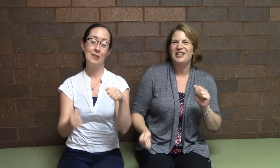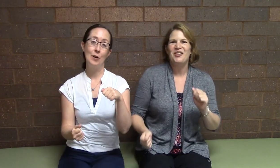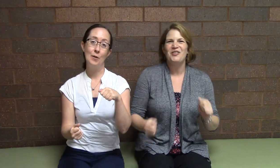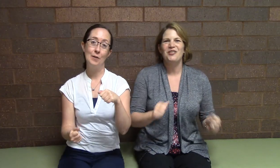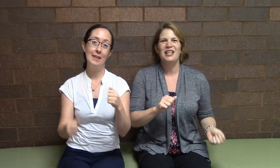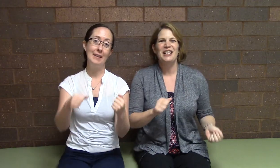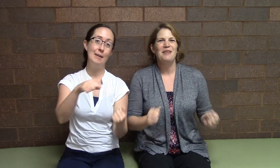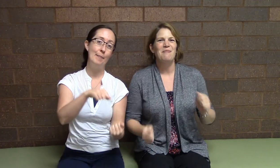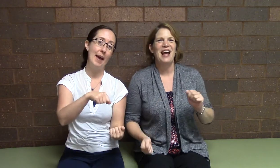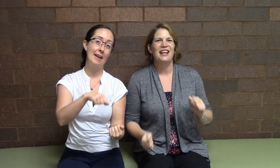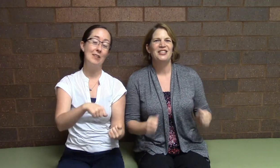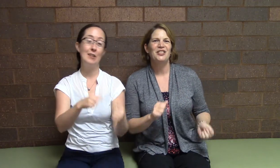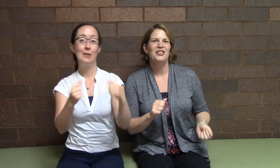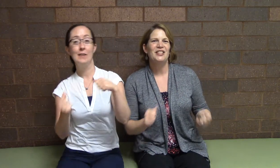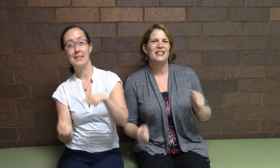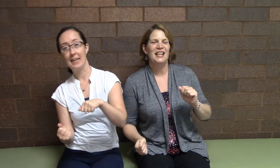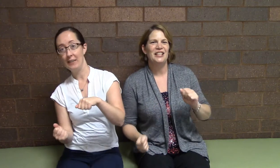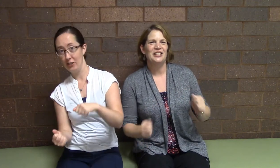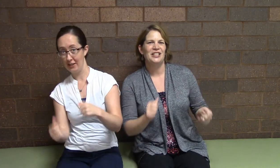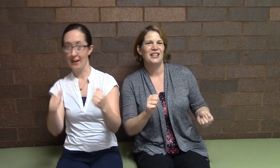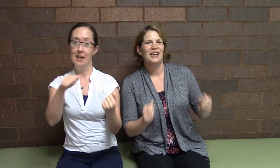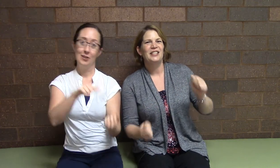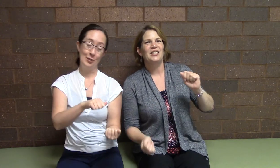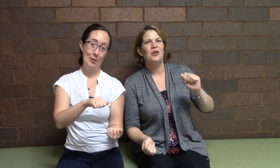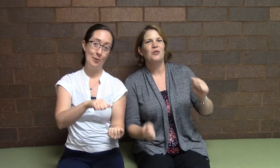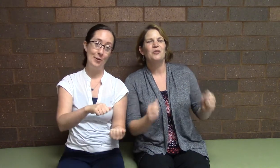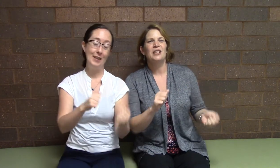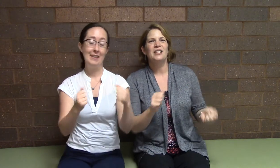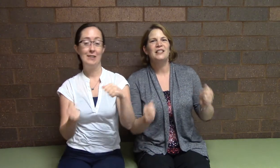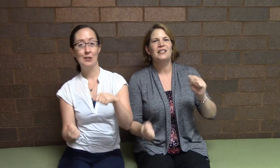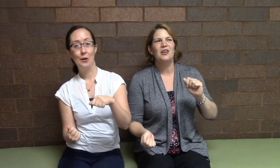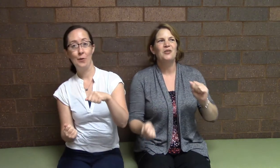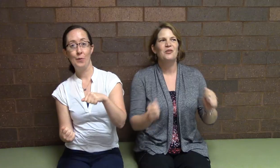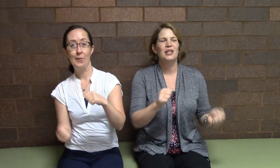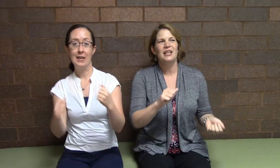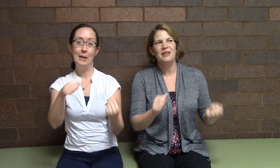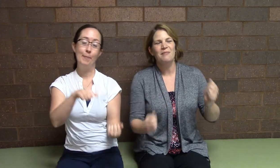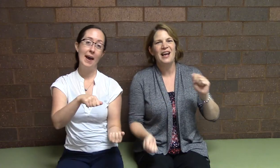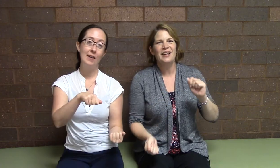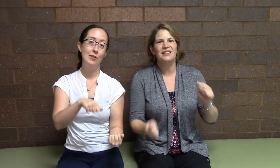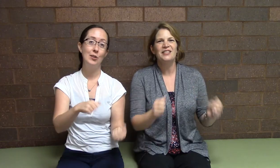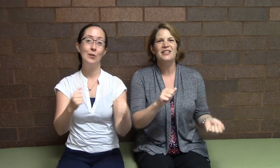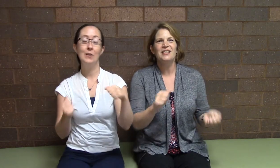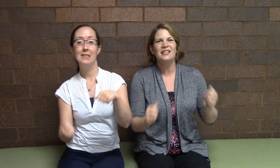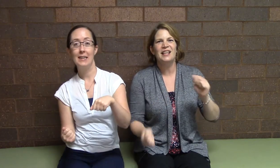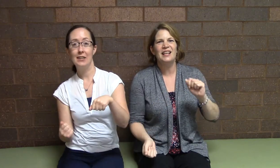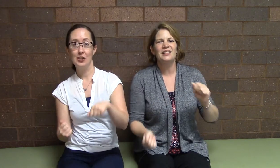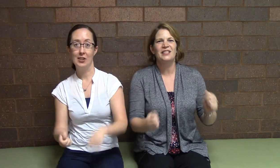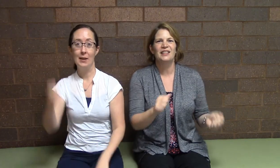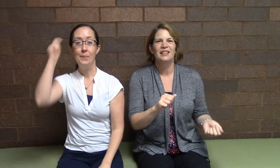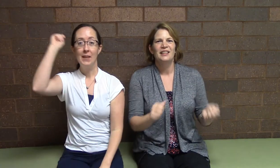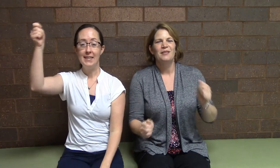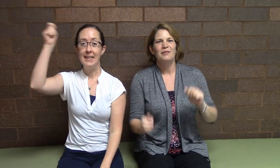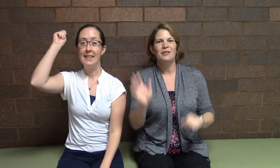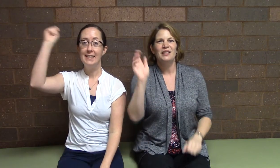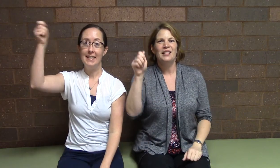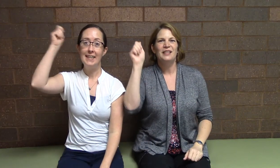slowly, back to the station. Slowly, slowly, back to the station. Ding, ding,